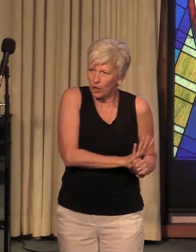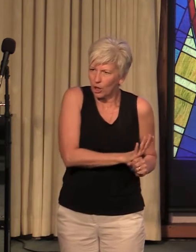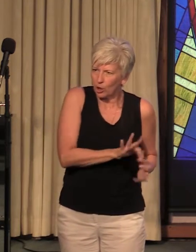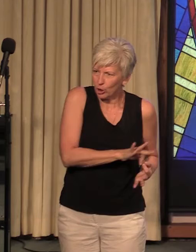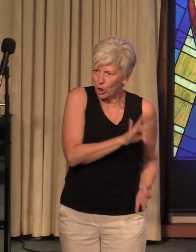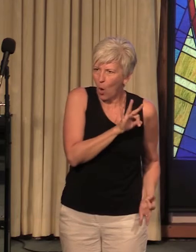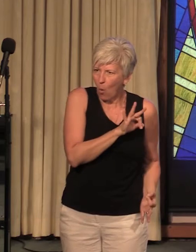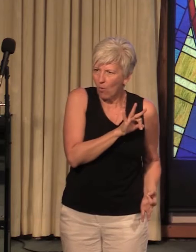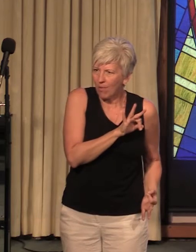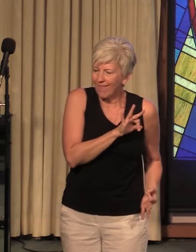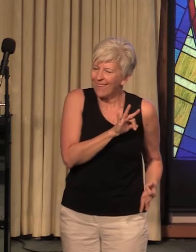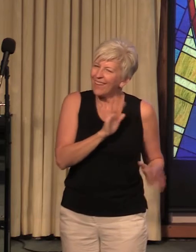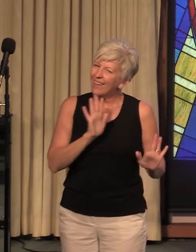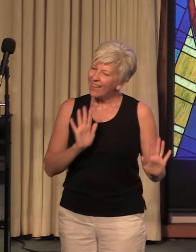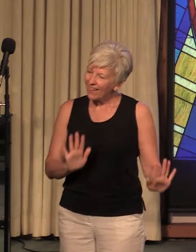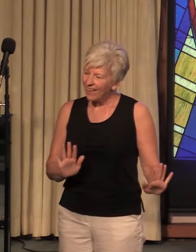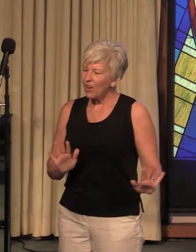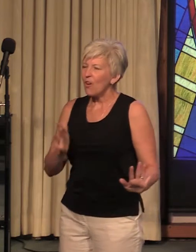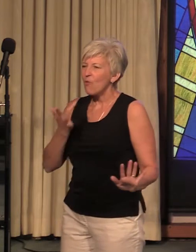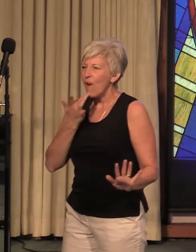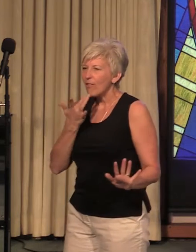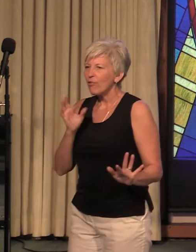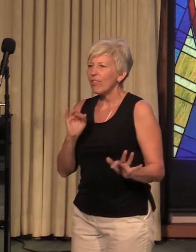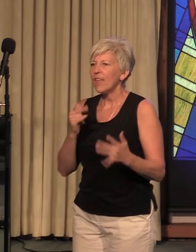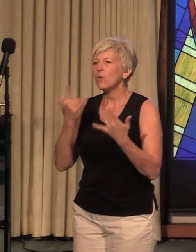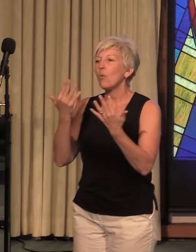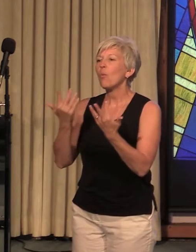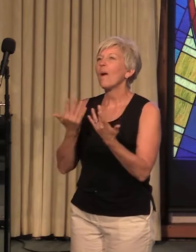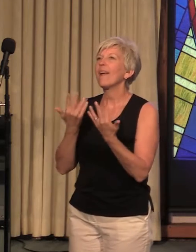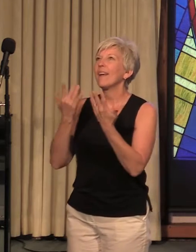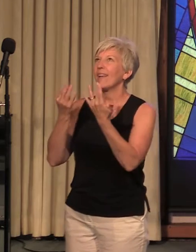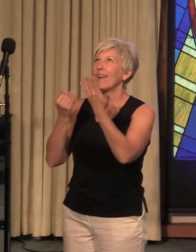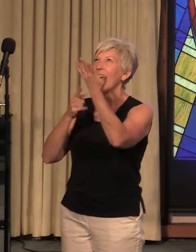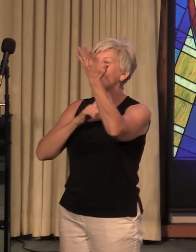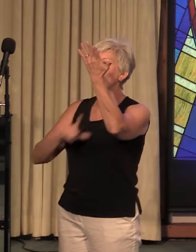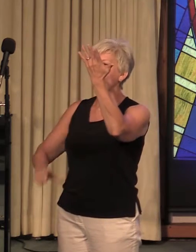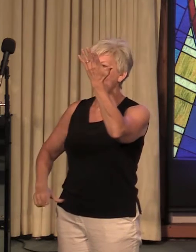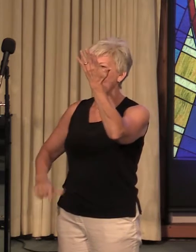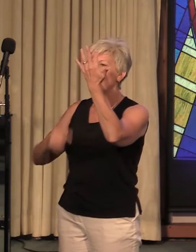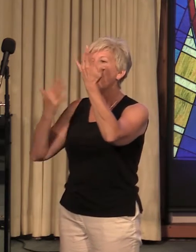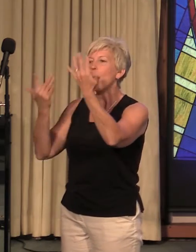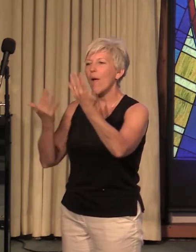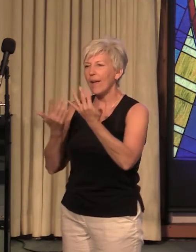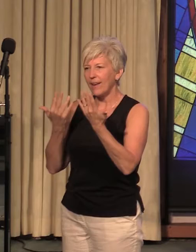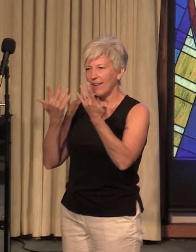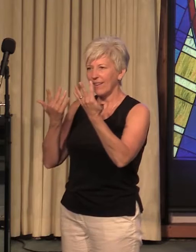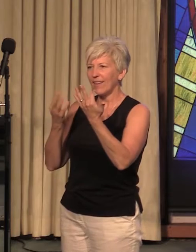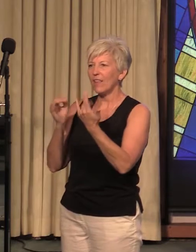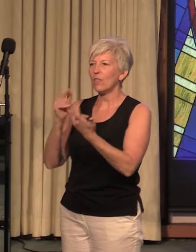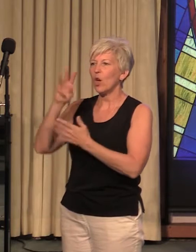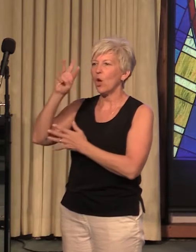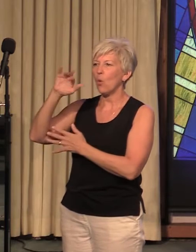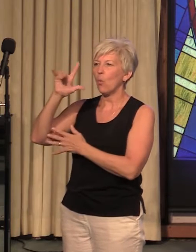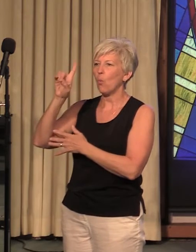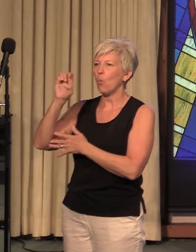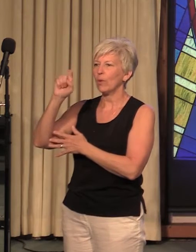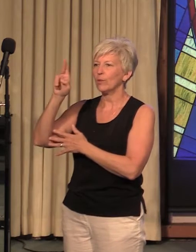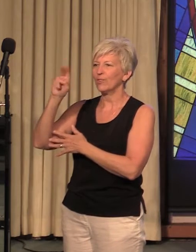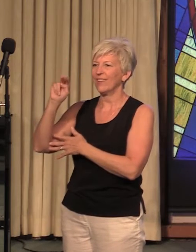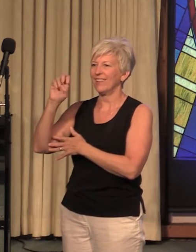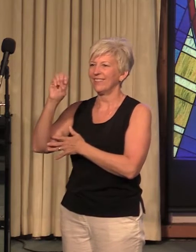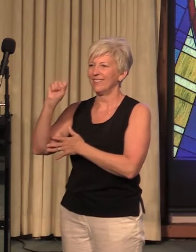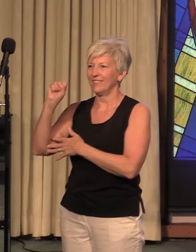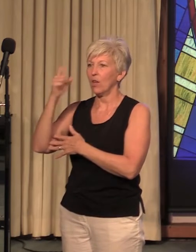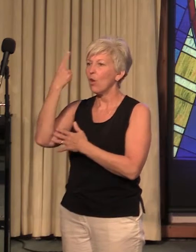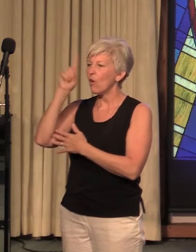rather than waiting on the Lord, waiting in the wilderness for that pillar of fire to